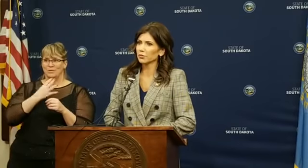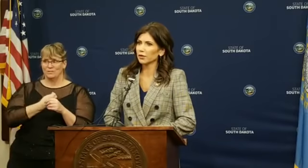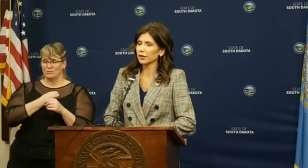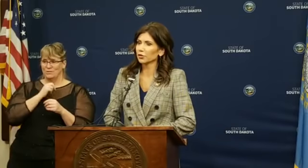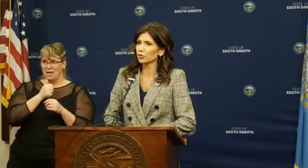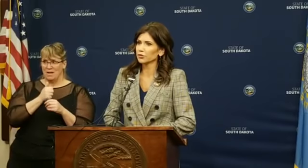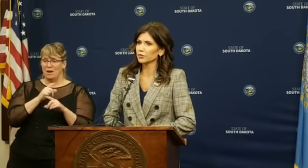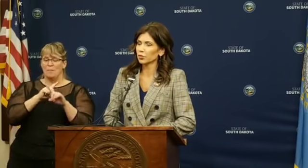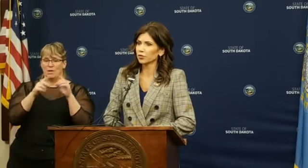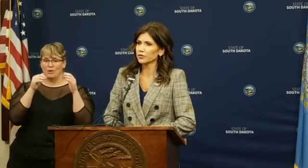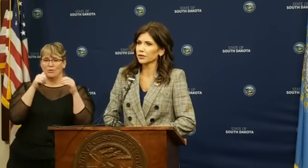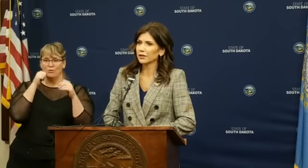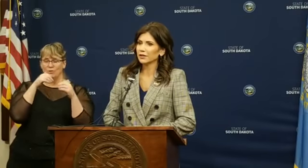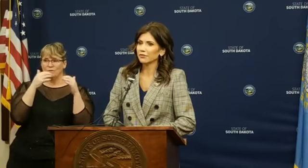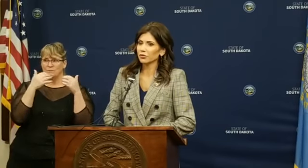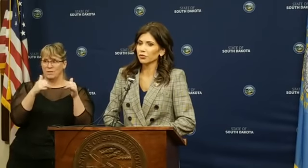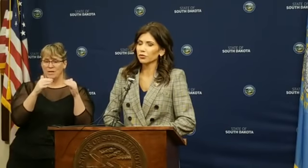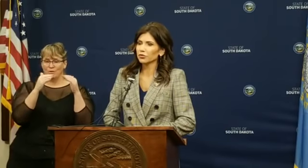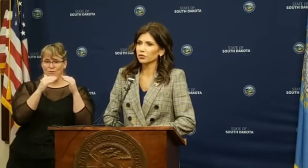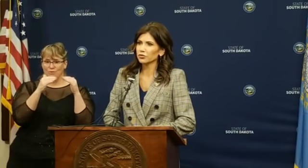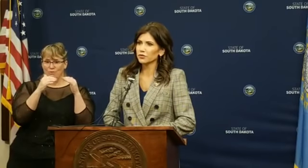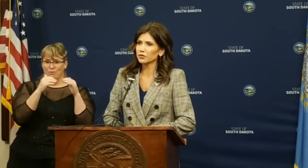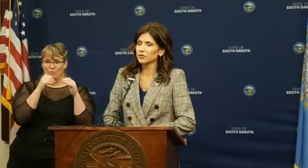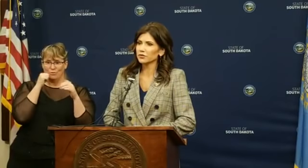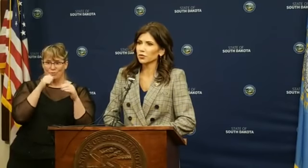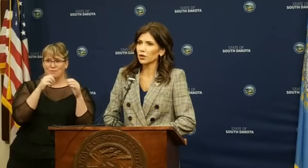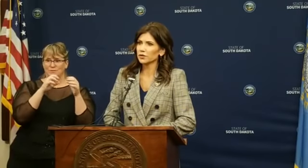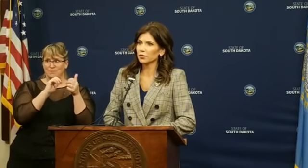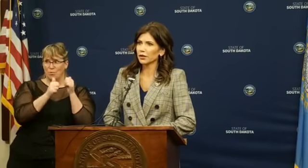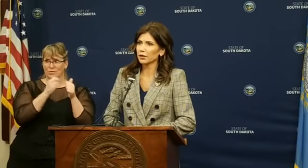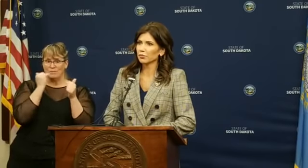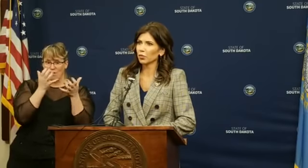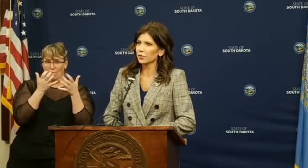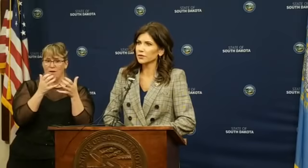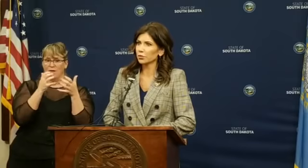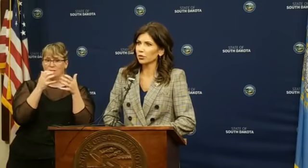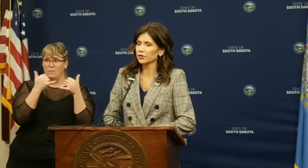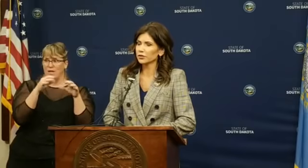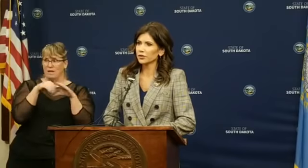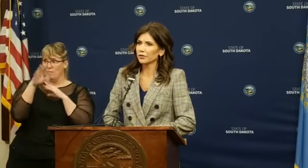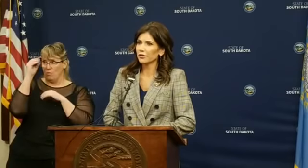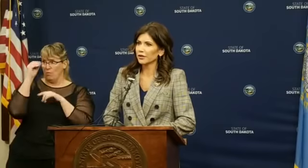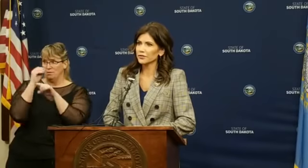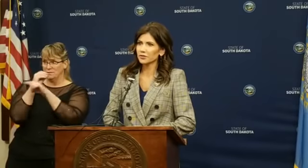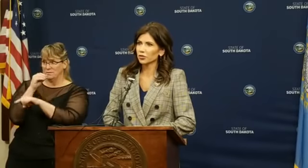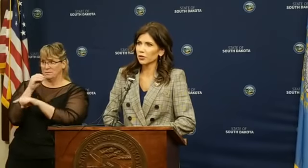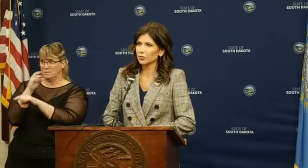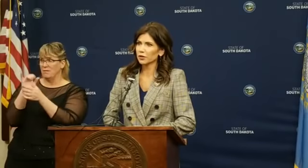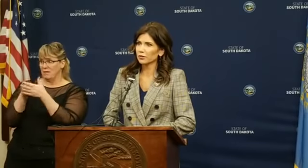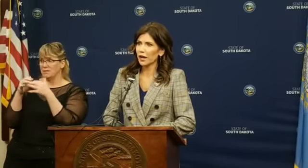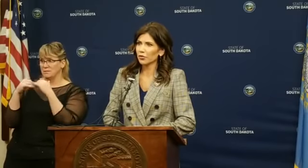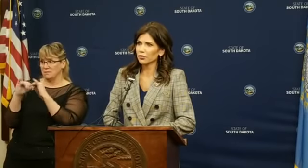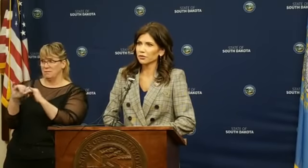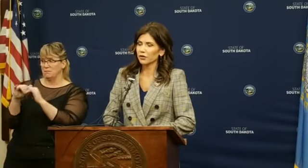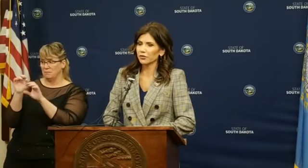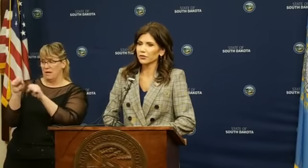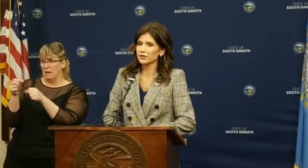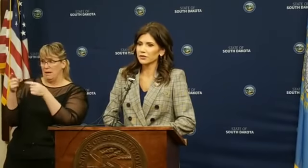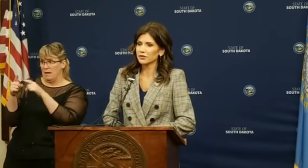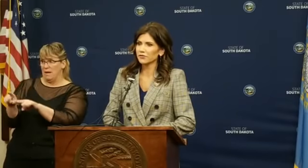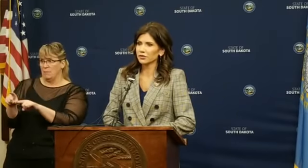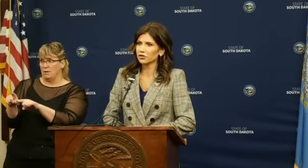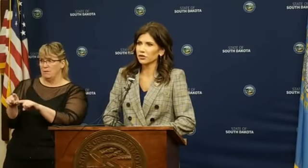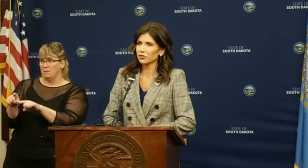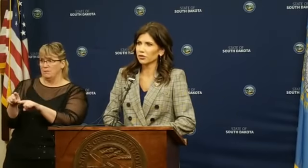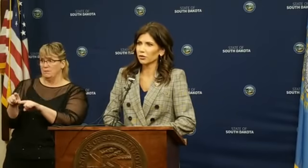will be able to play in girls' sports. If a girl chooses to want to play in a boys' sport, that is still going to be allowed. There